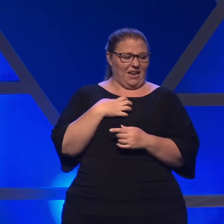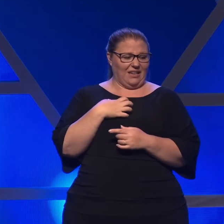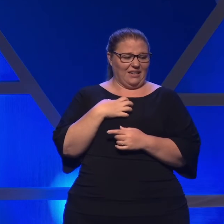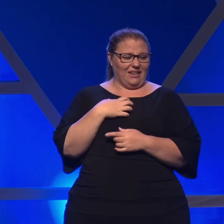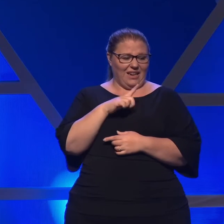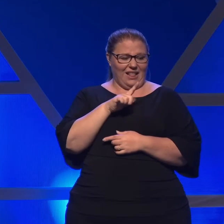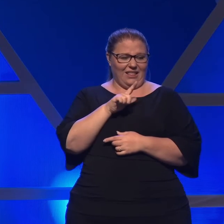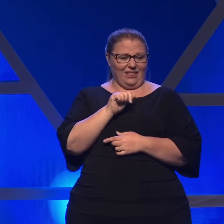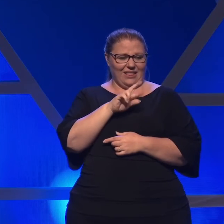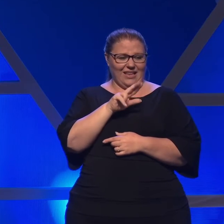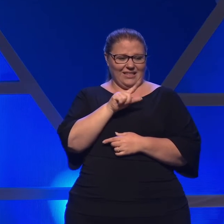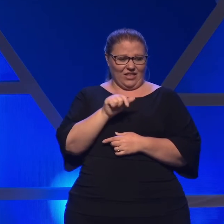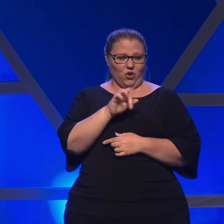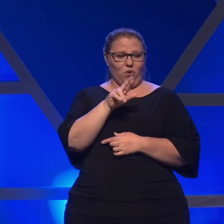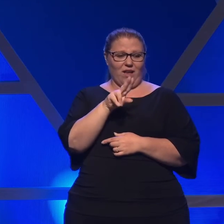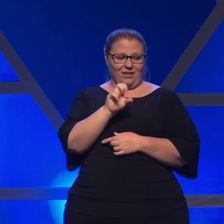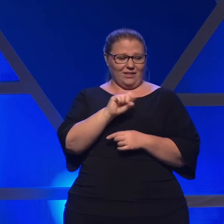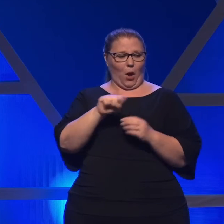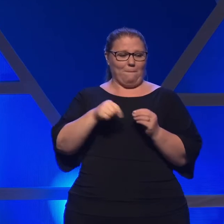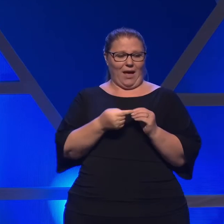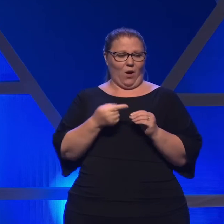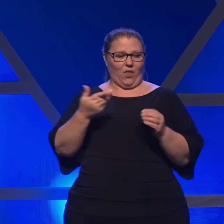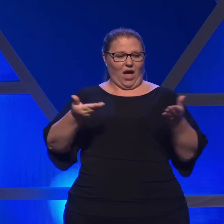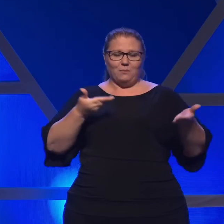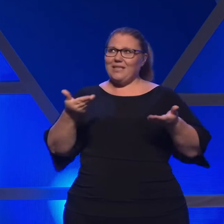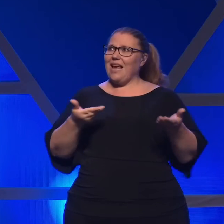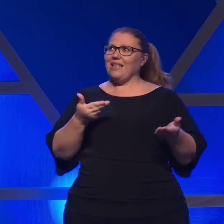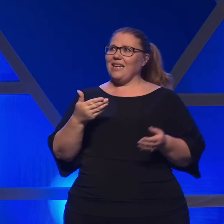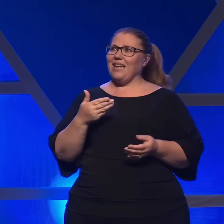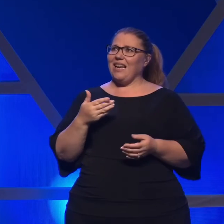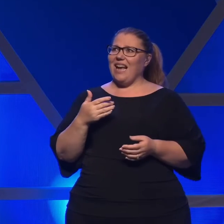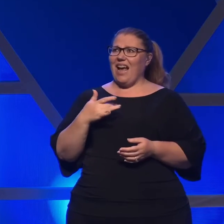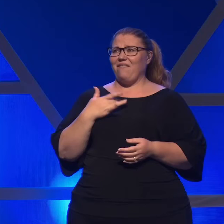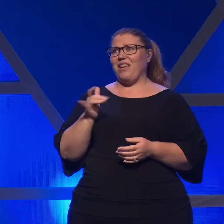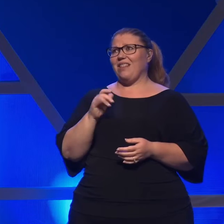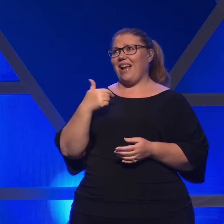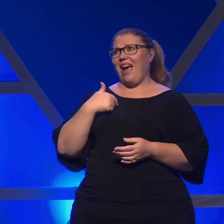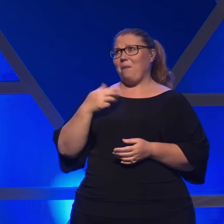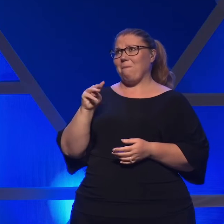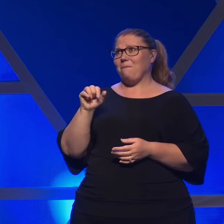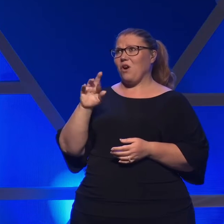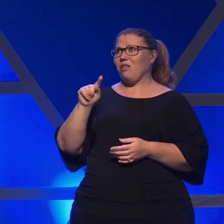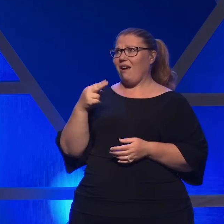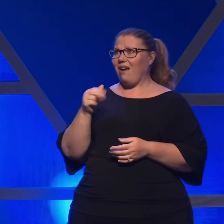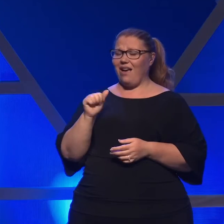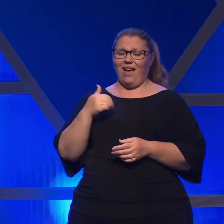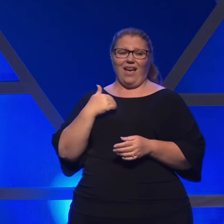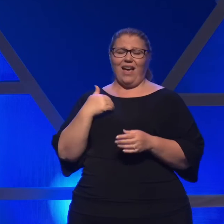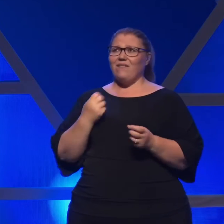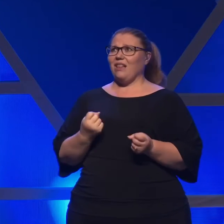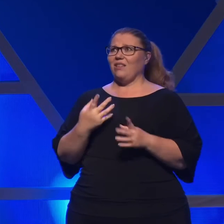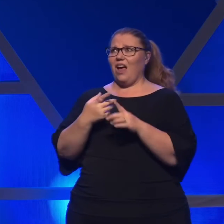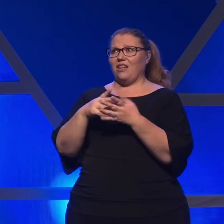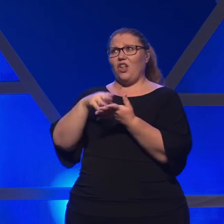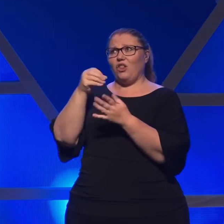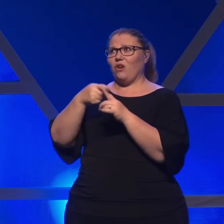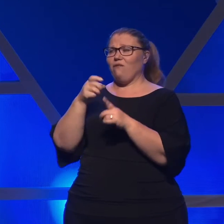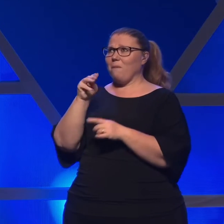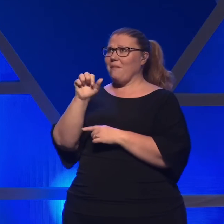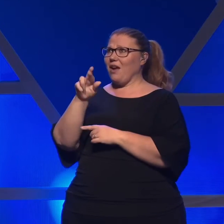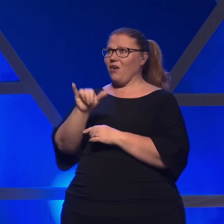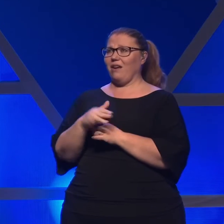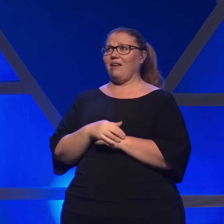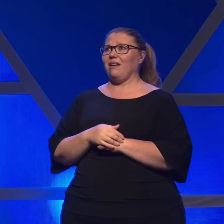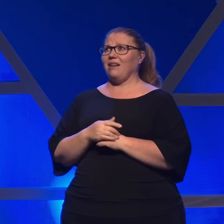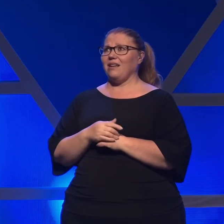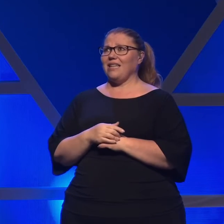his hospitality? I sense I'm basically a Martha. Lord, which means I have a lot to learn from Mary. I find